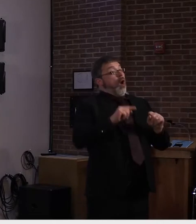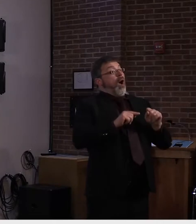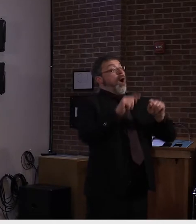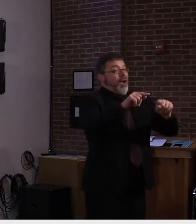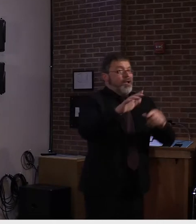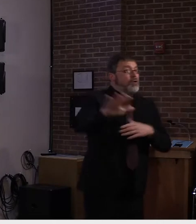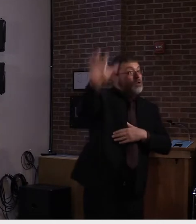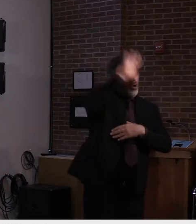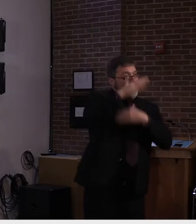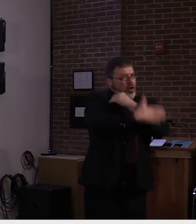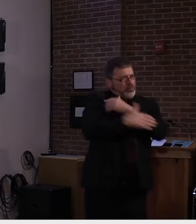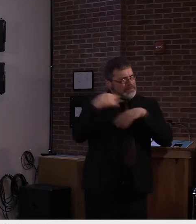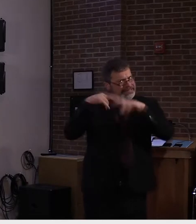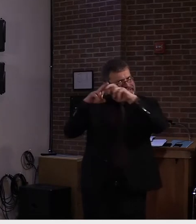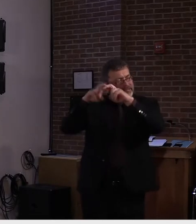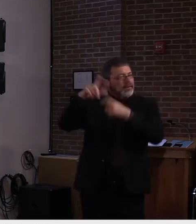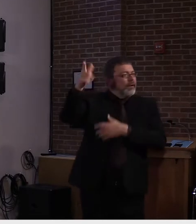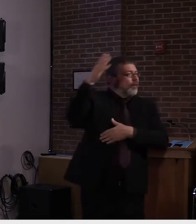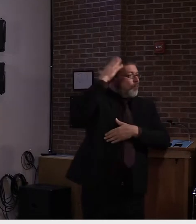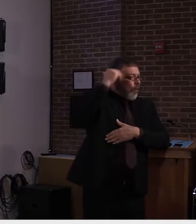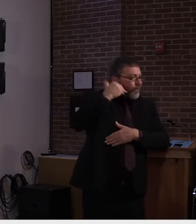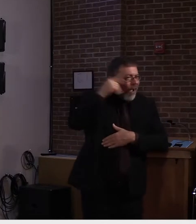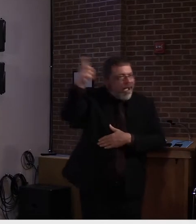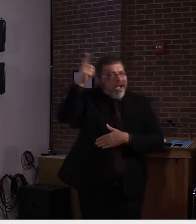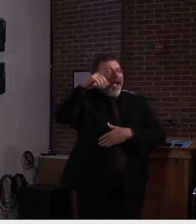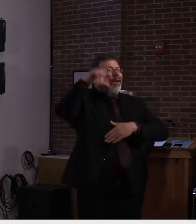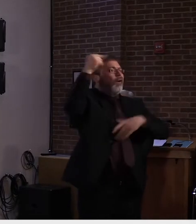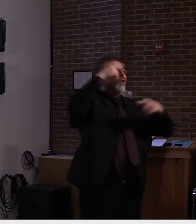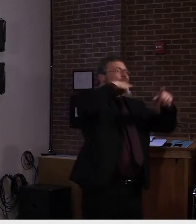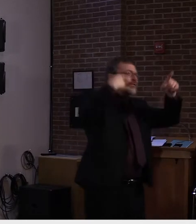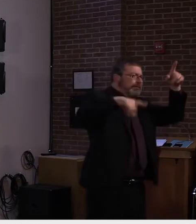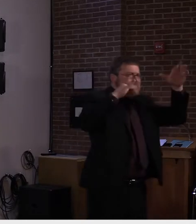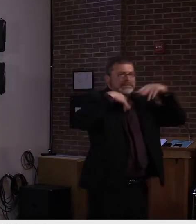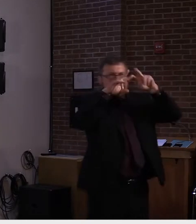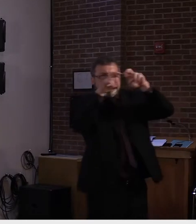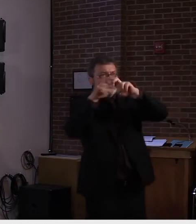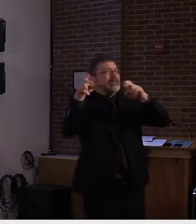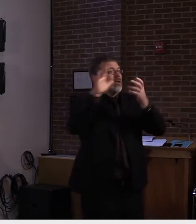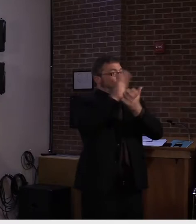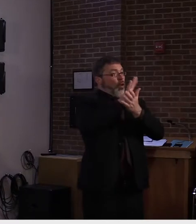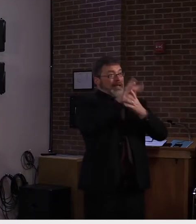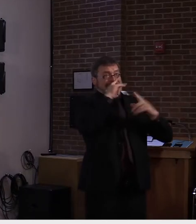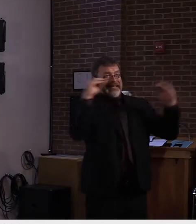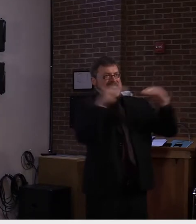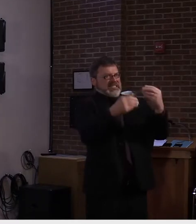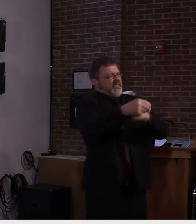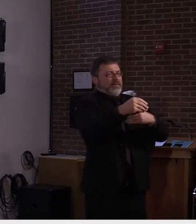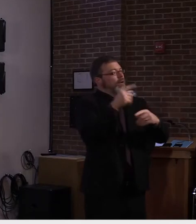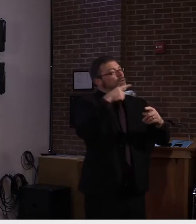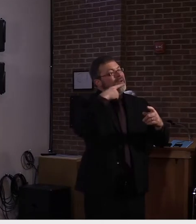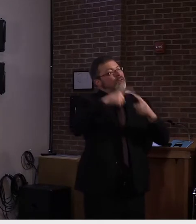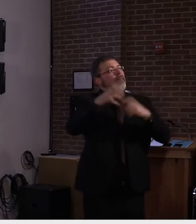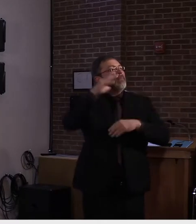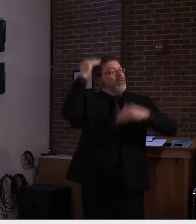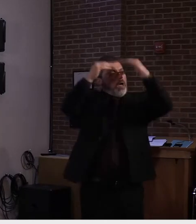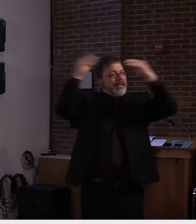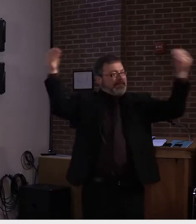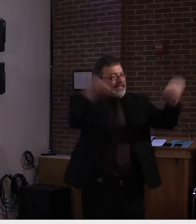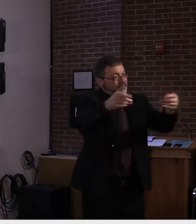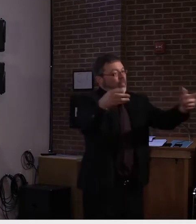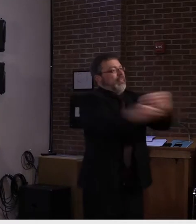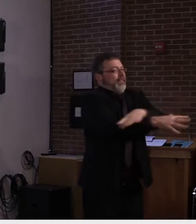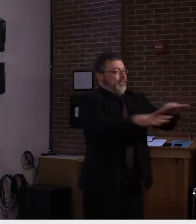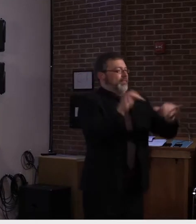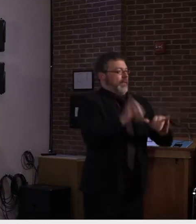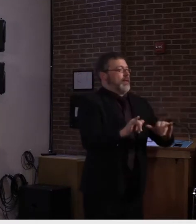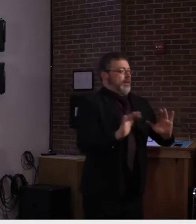will continue to see new cases, clusters, or even limited outbreaks in our communities. But the public health protocols we